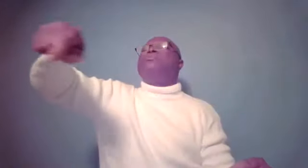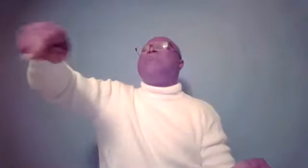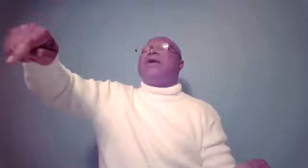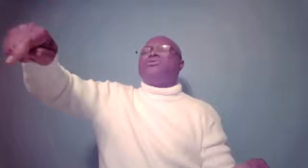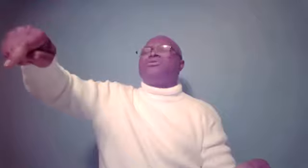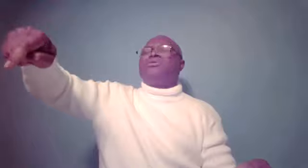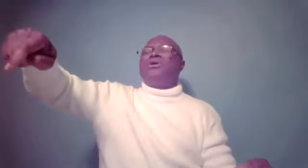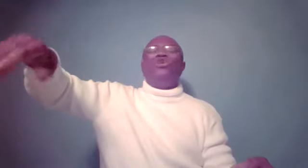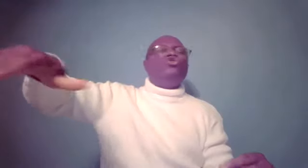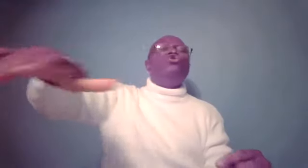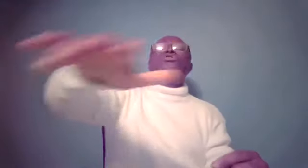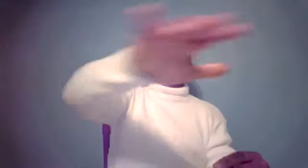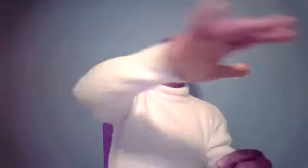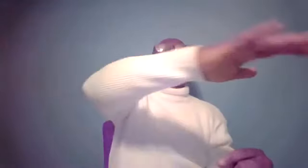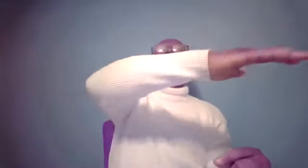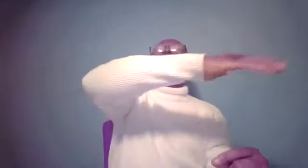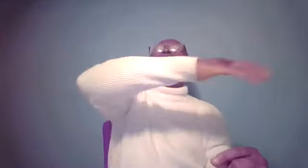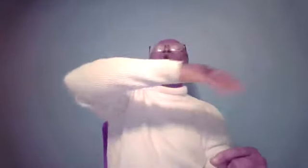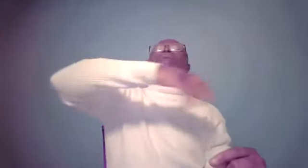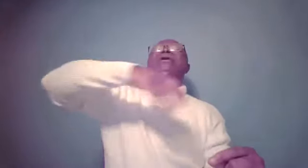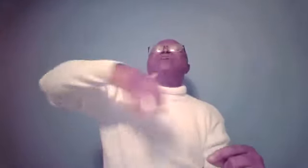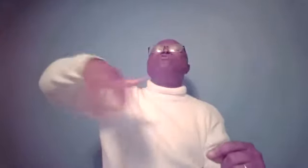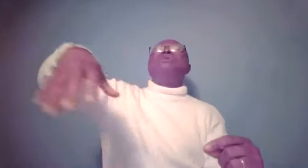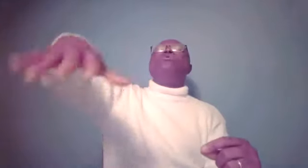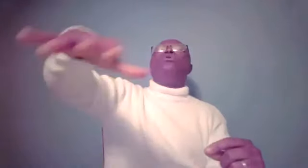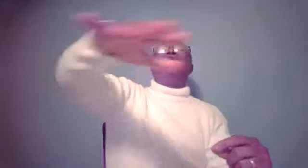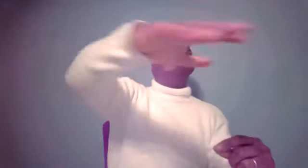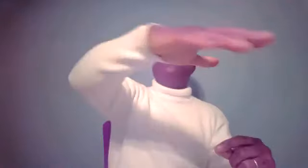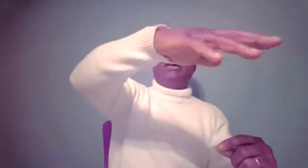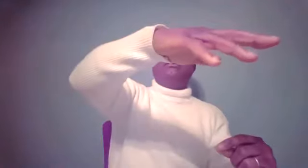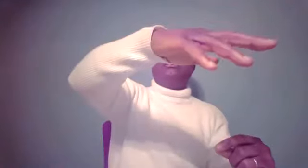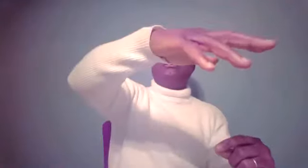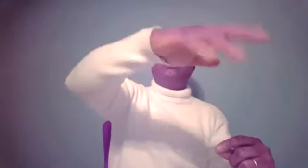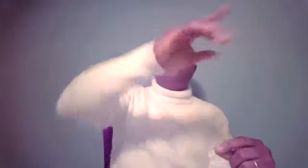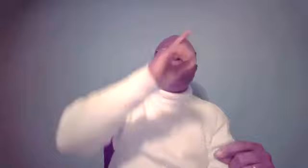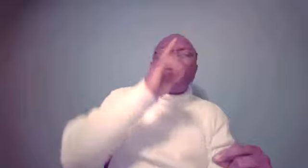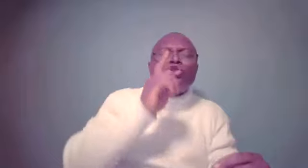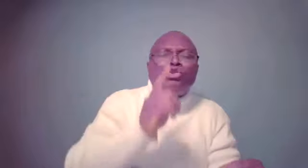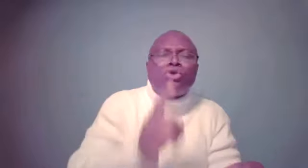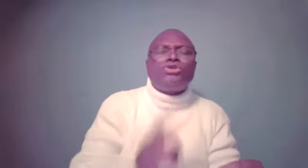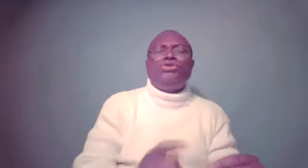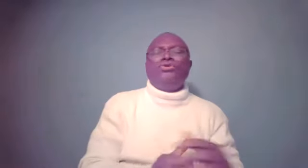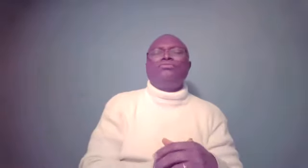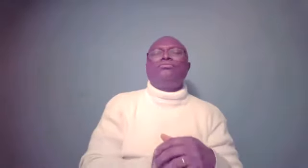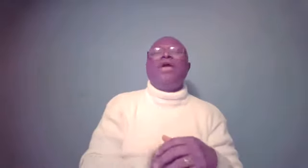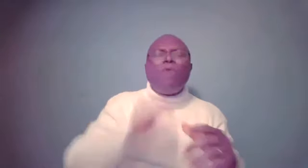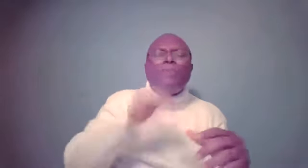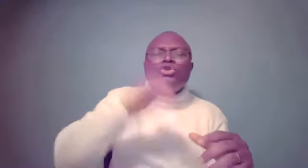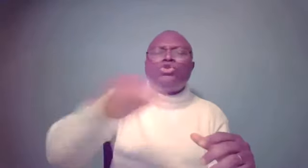to pass. Using all manners of people along the way. Let us trust you. Help us to